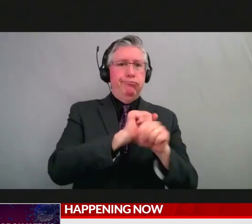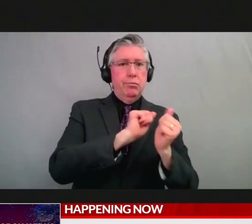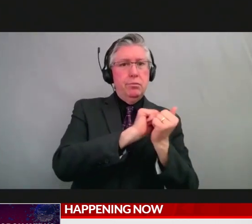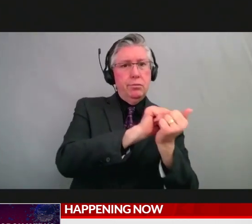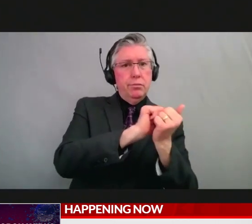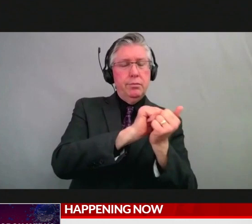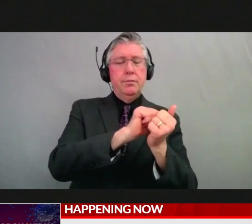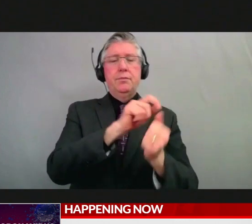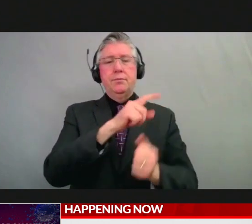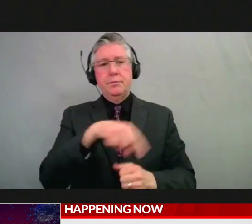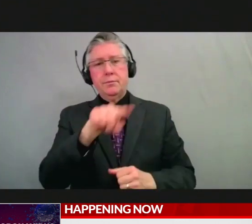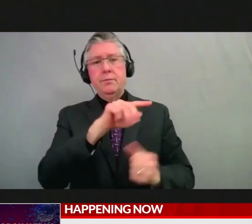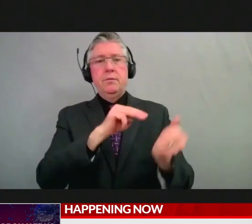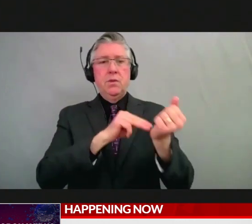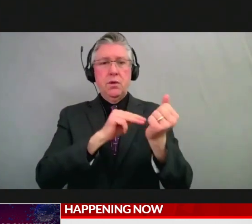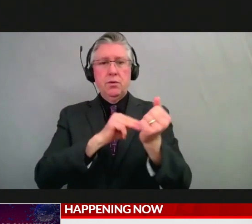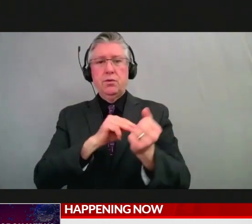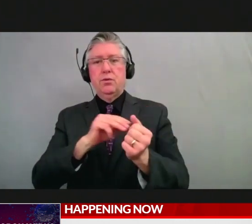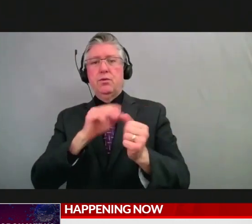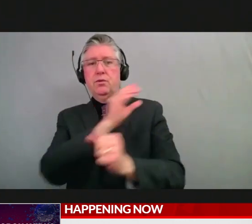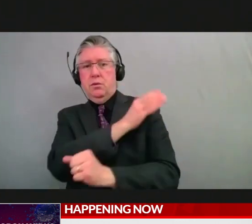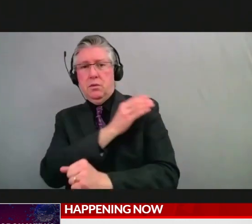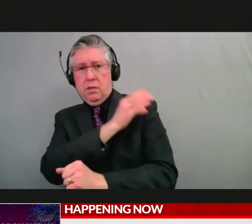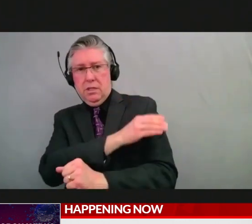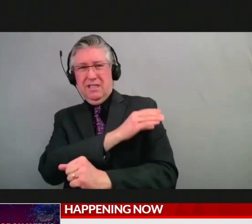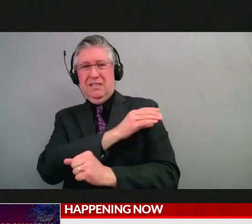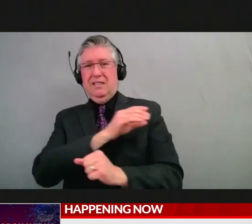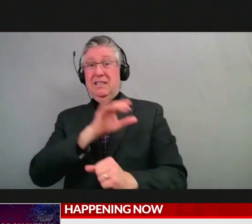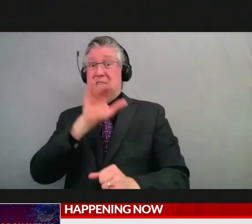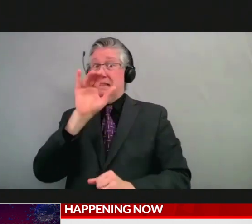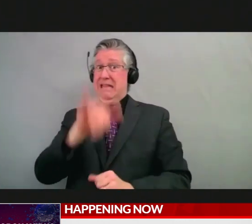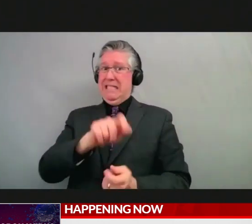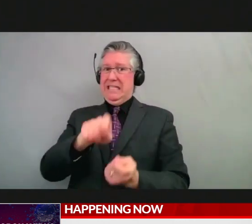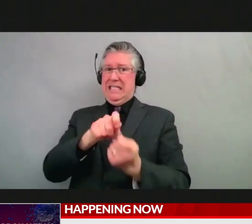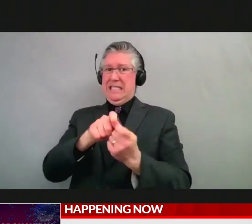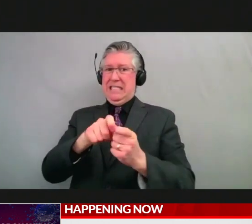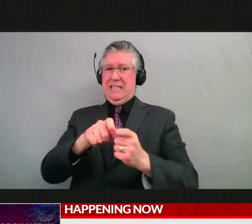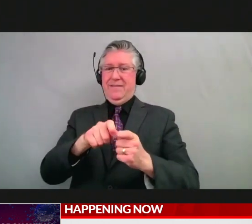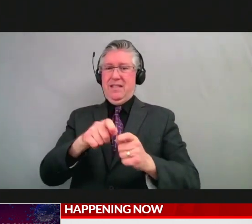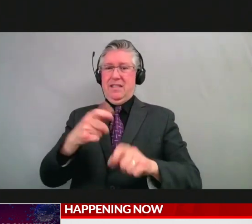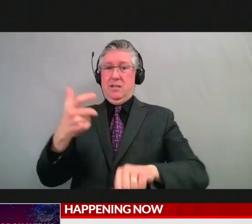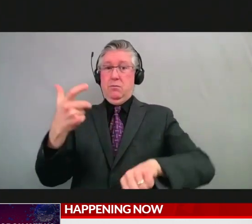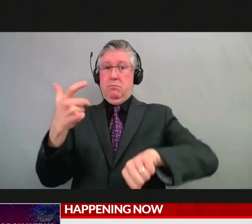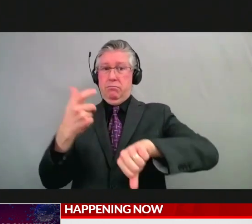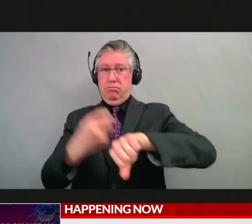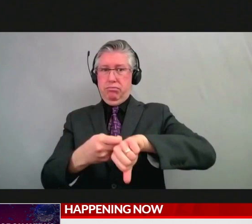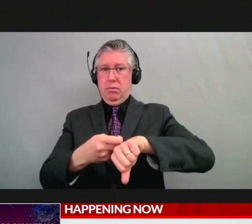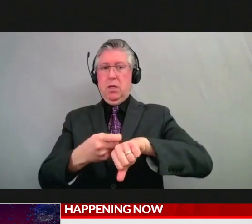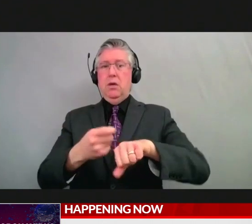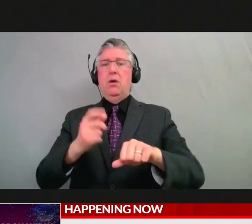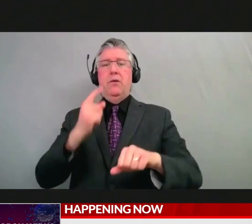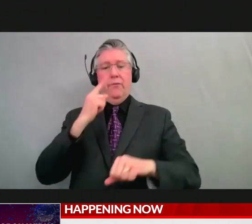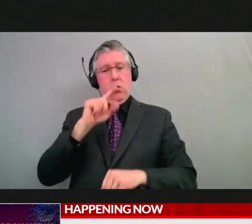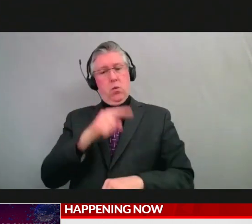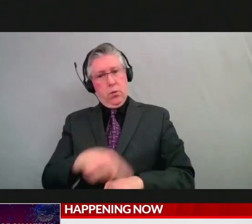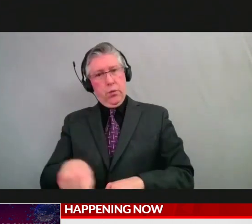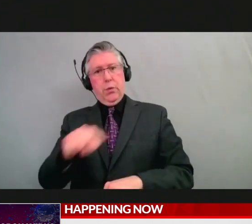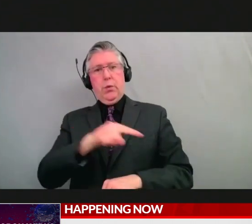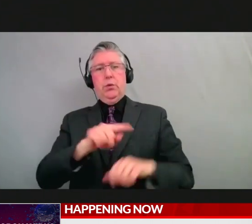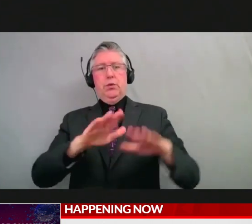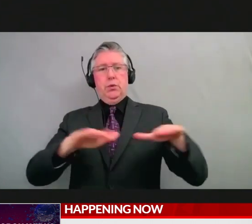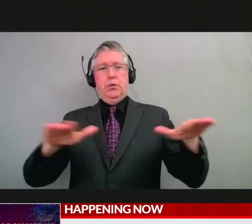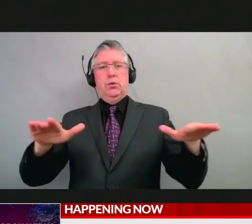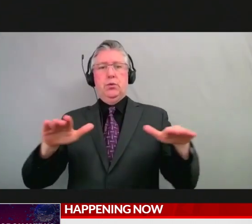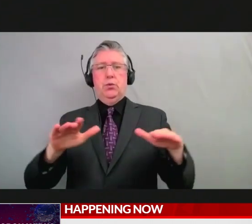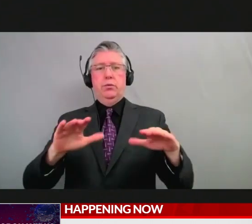to order this very specific vaccine for this age group. And we are incredibly excited for yet another